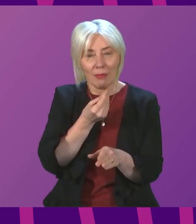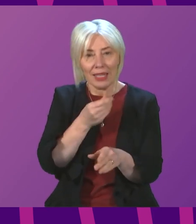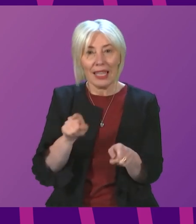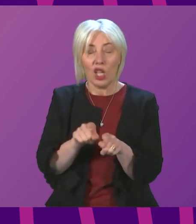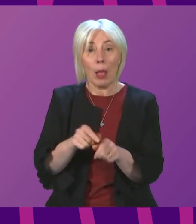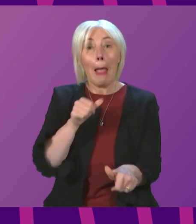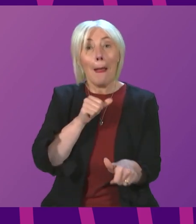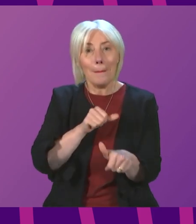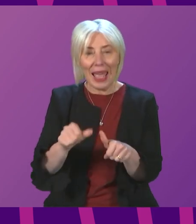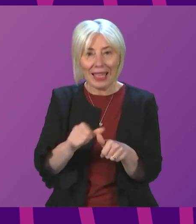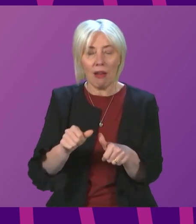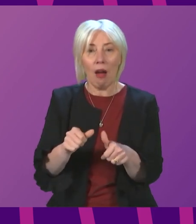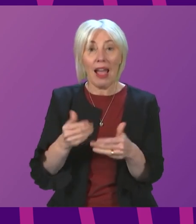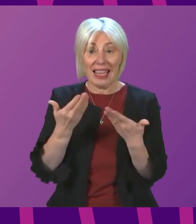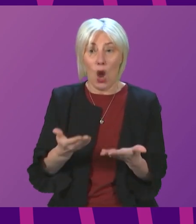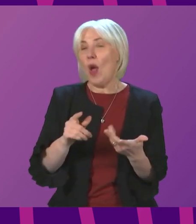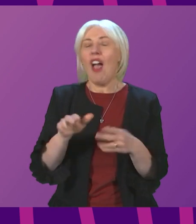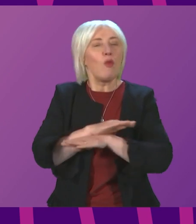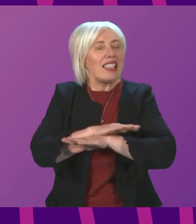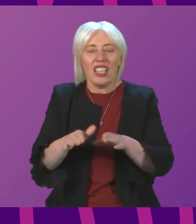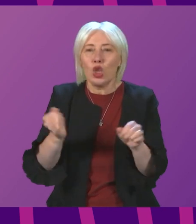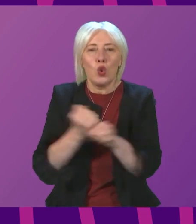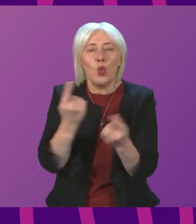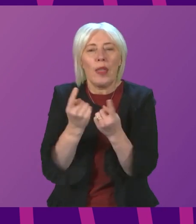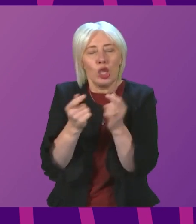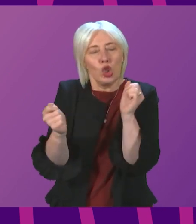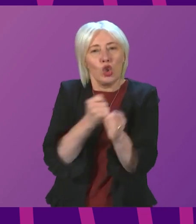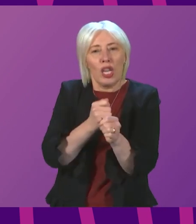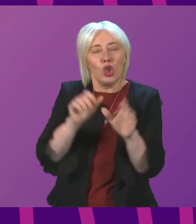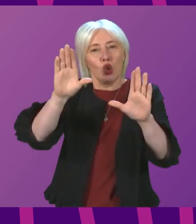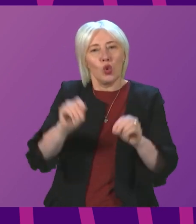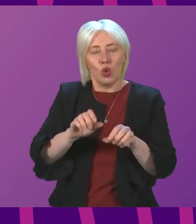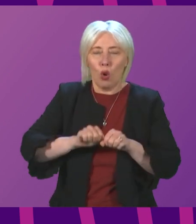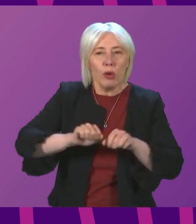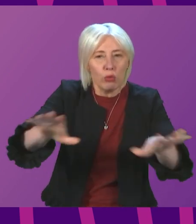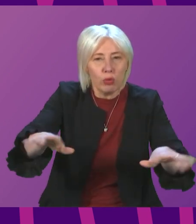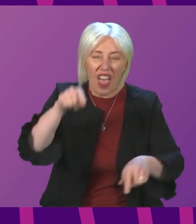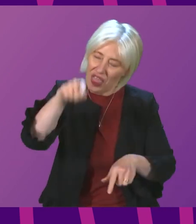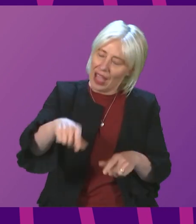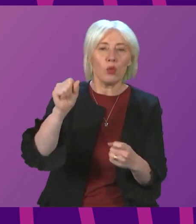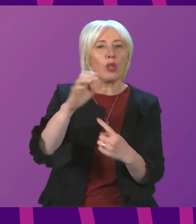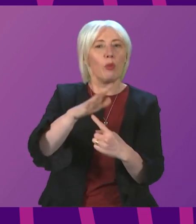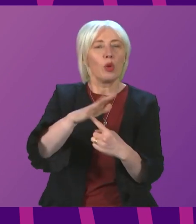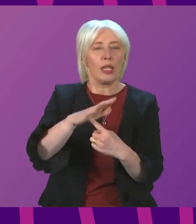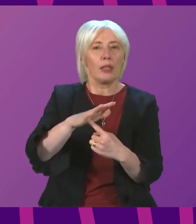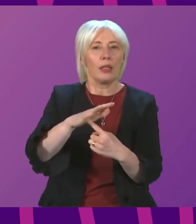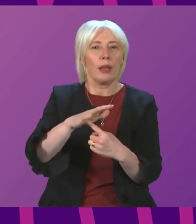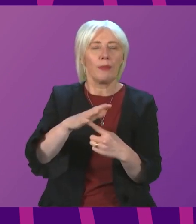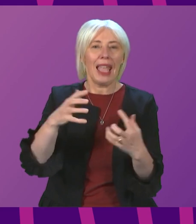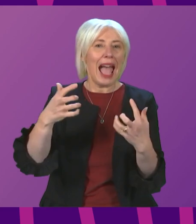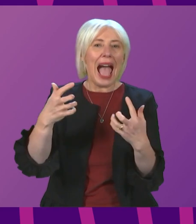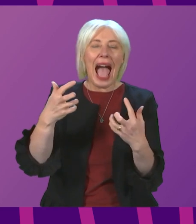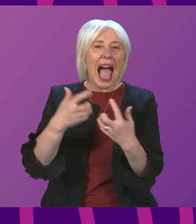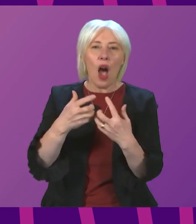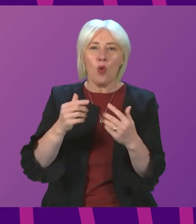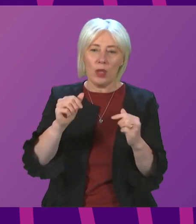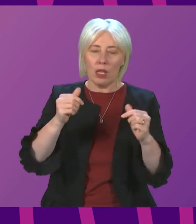been doing had we not taken action to stem transmission. That is what is important. How we are faring relative